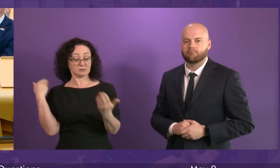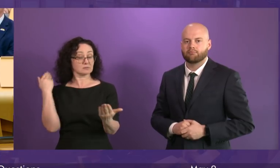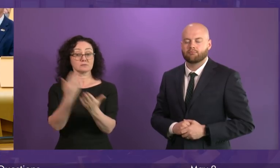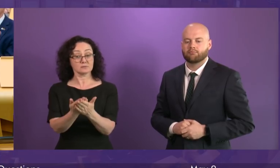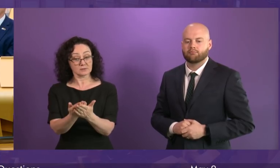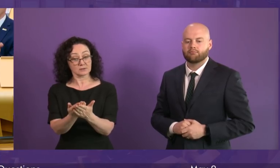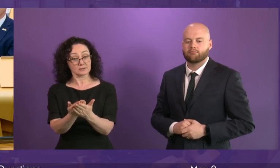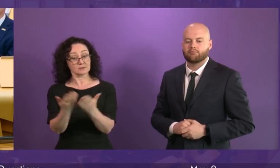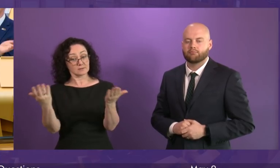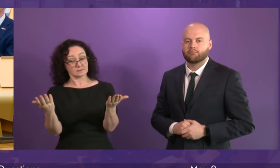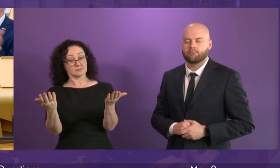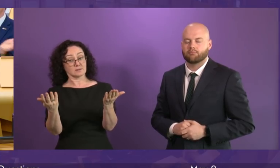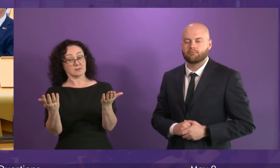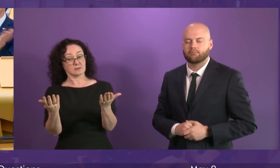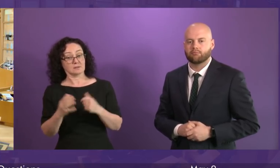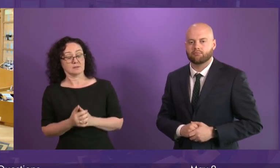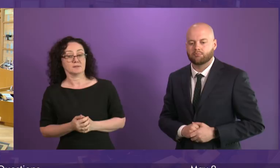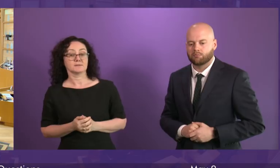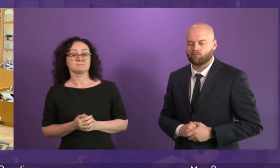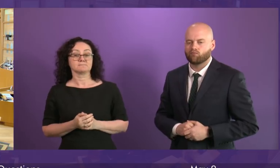houses built under the last Labour government.